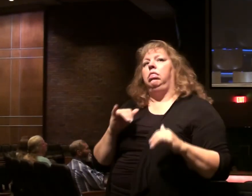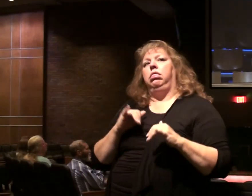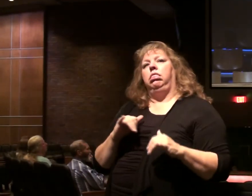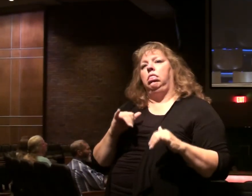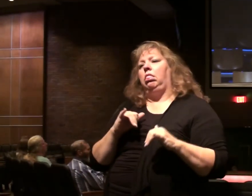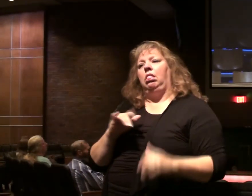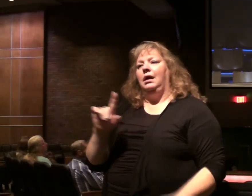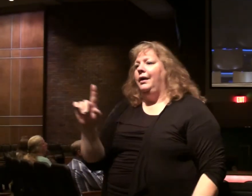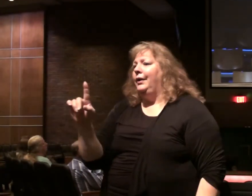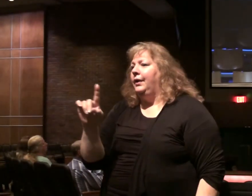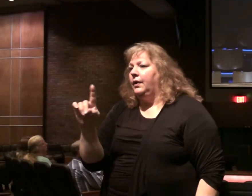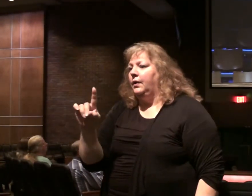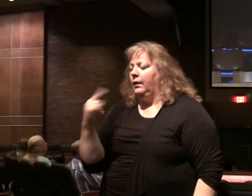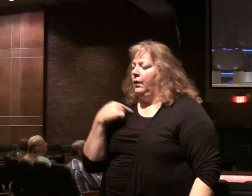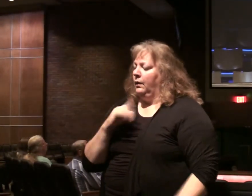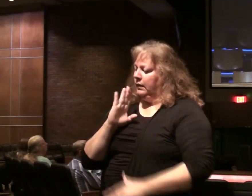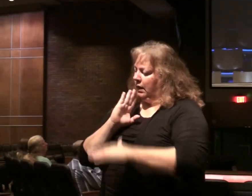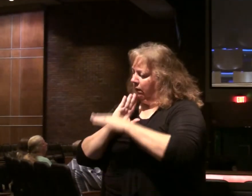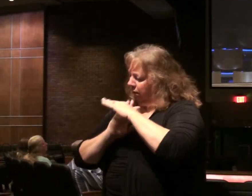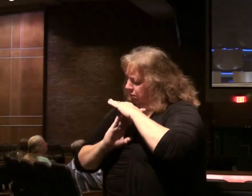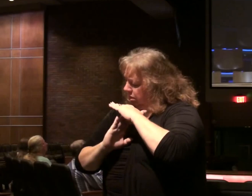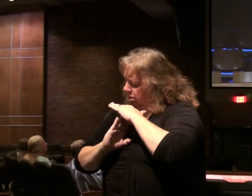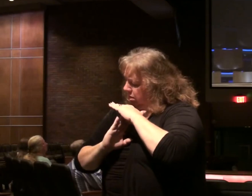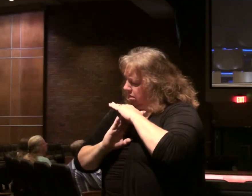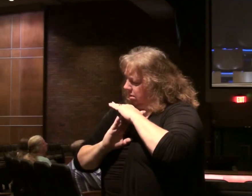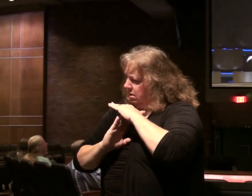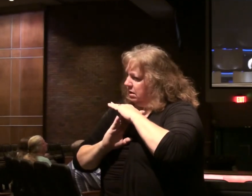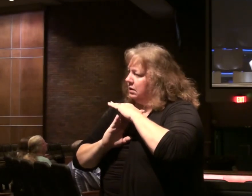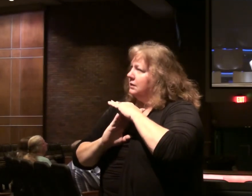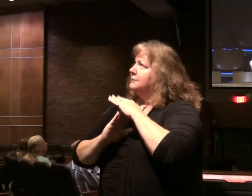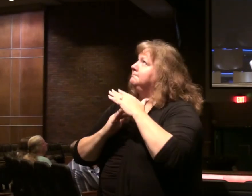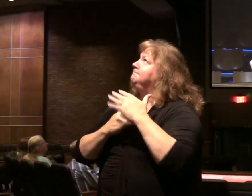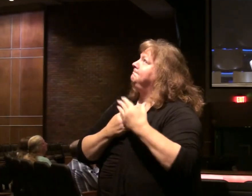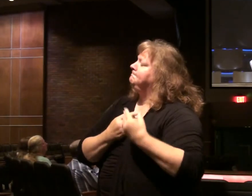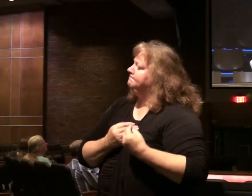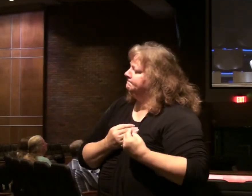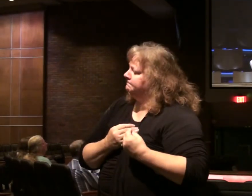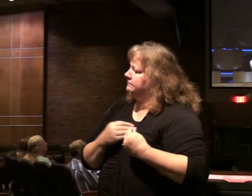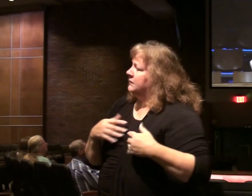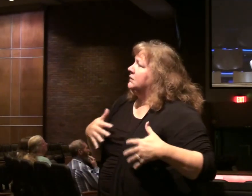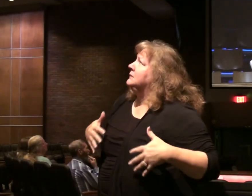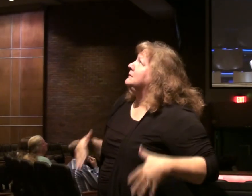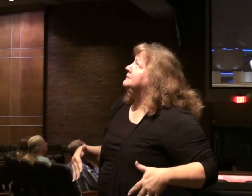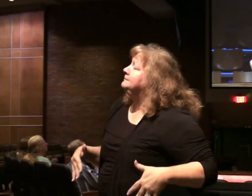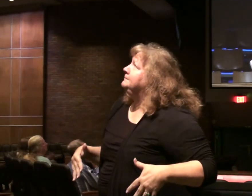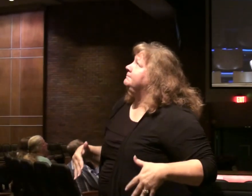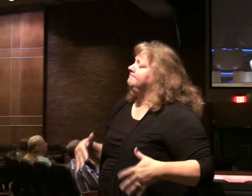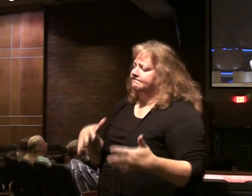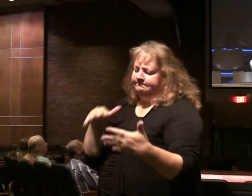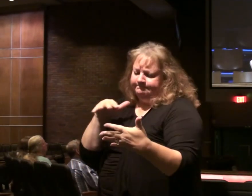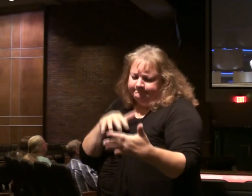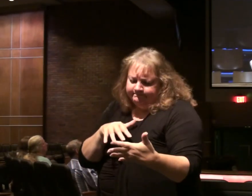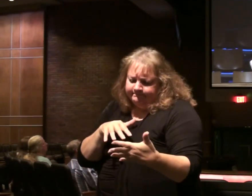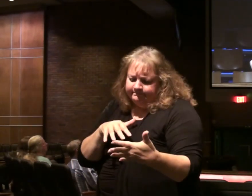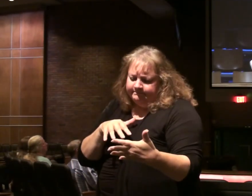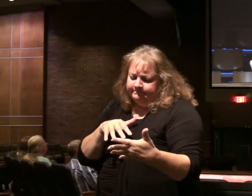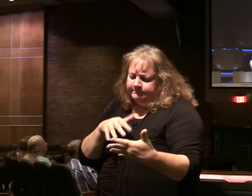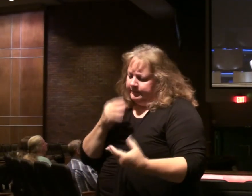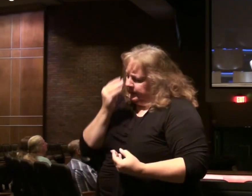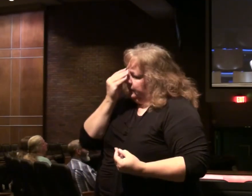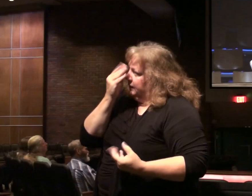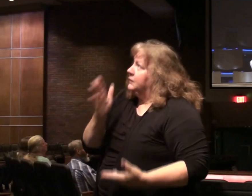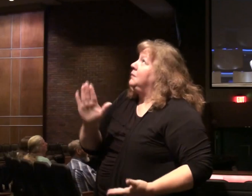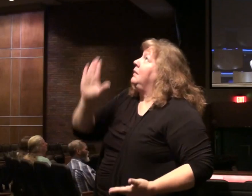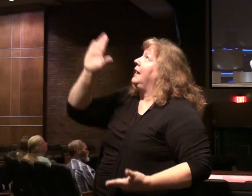We come to be humble before him, to be contrite, and to tremble, study, and submit